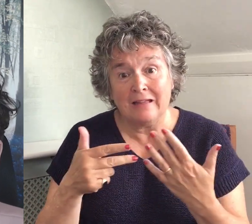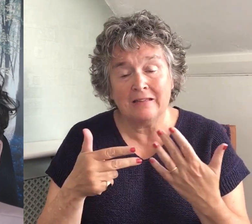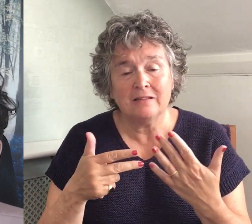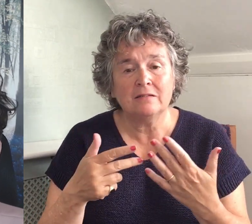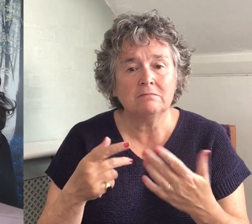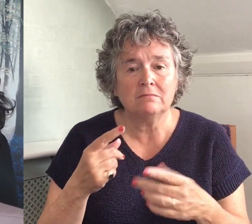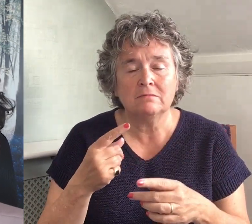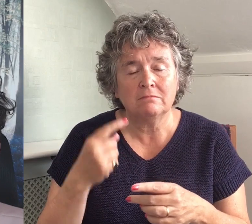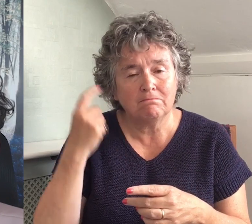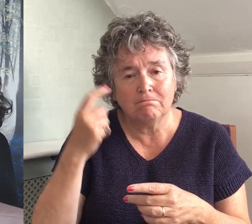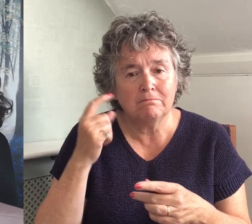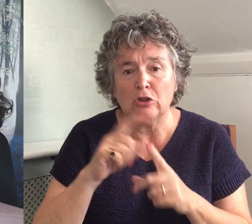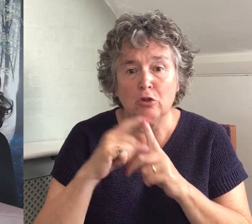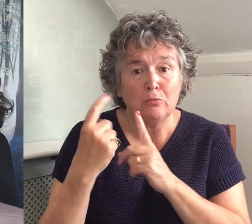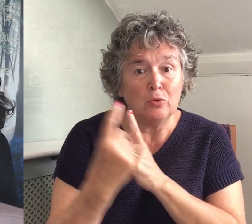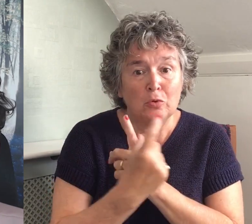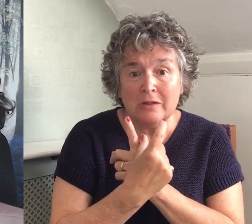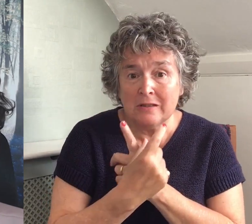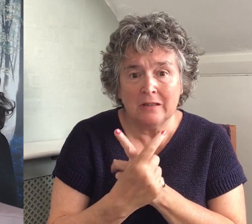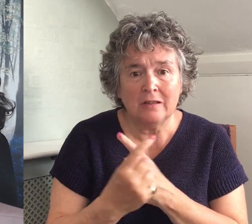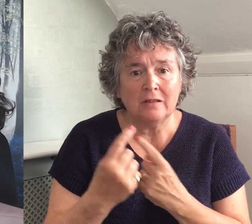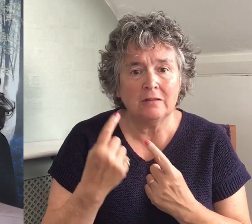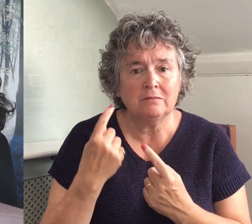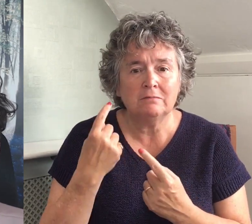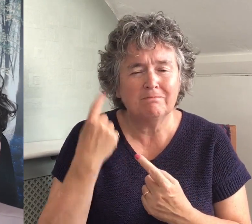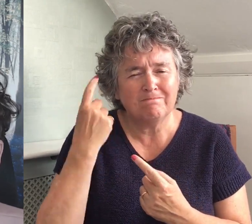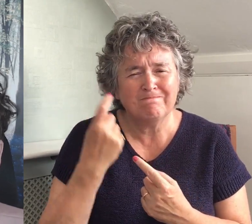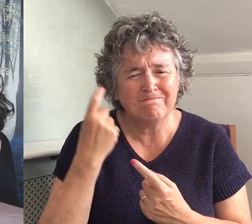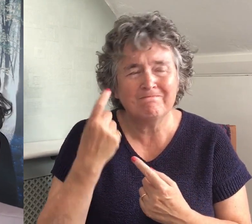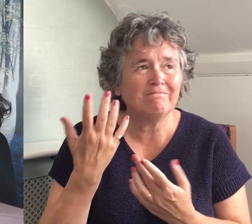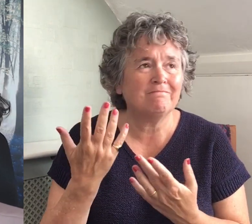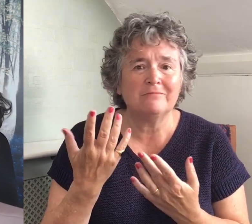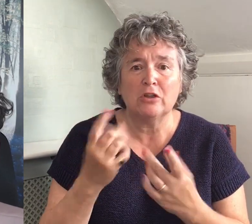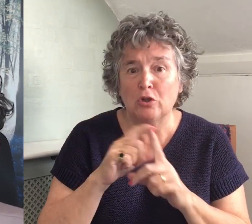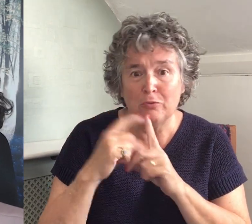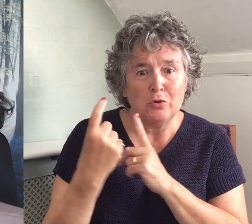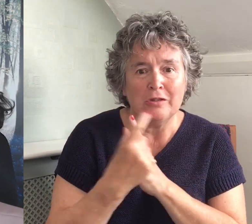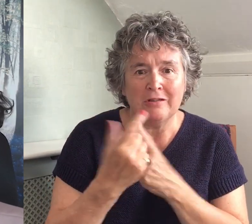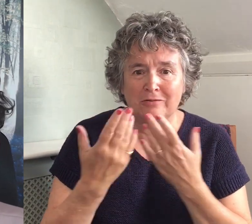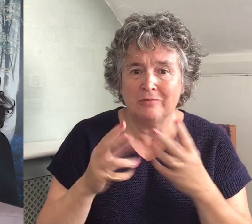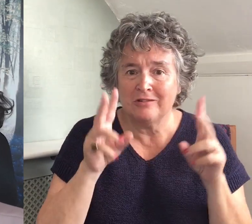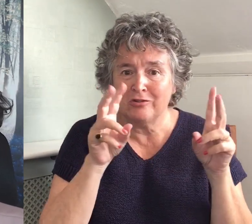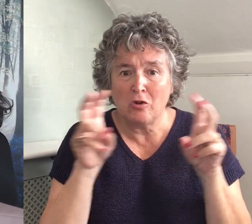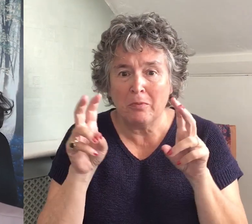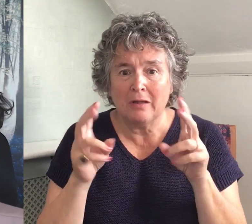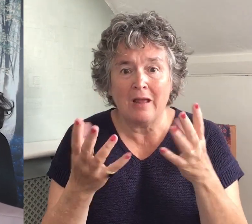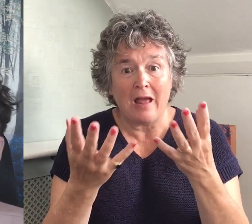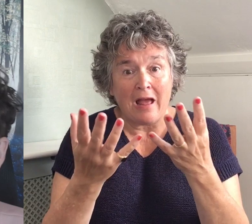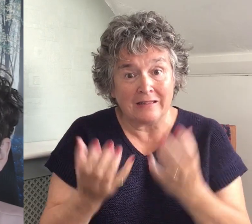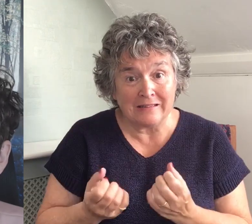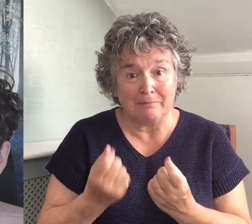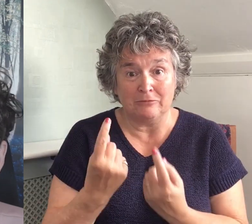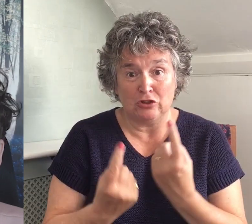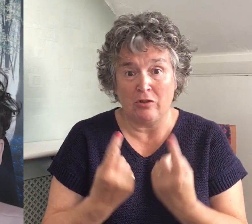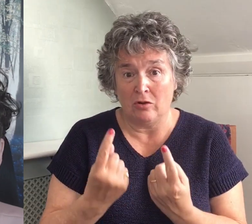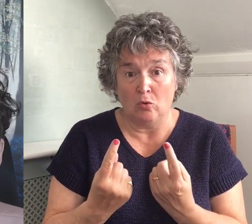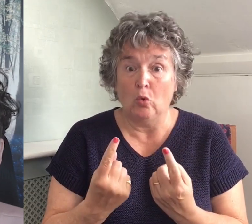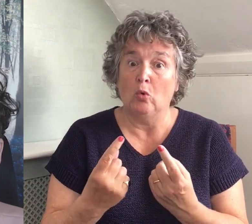exploring the one another passages from the Bible. Today's title is Accept One Another, which sounds challenging enough as it